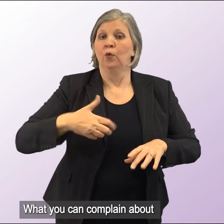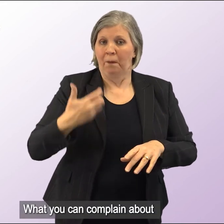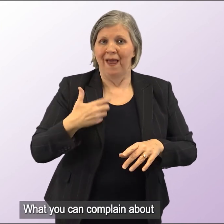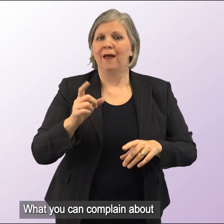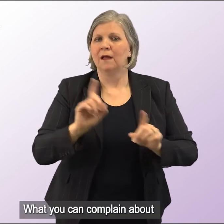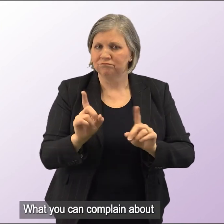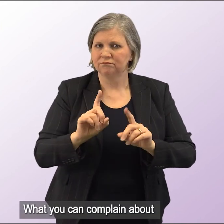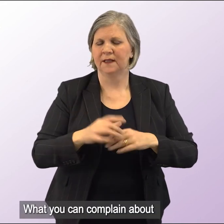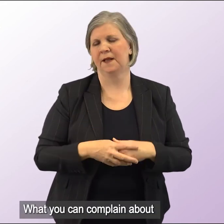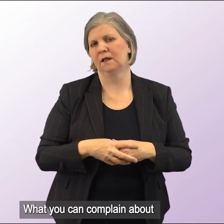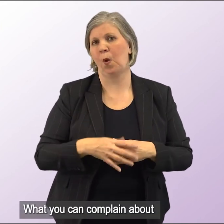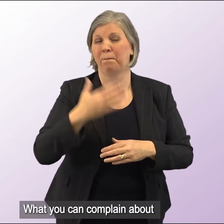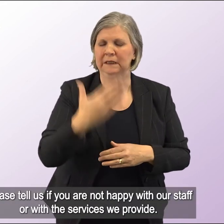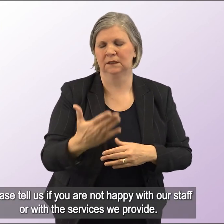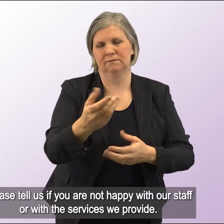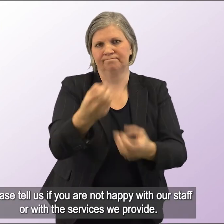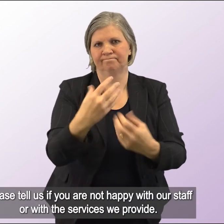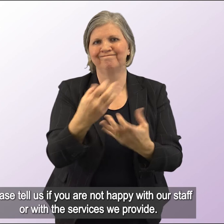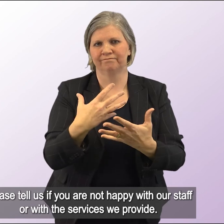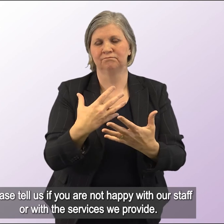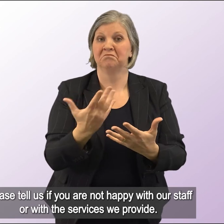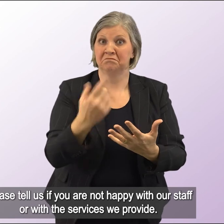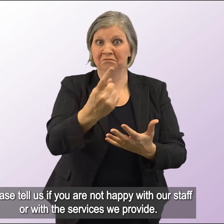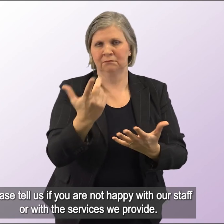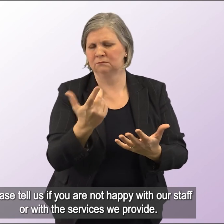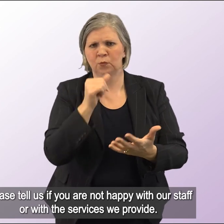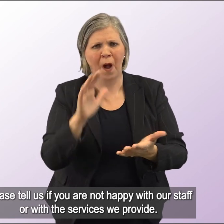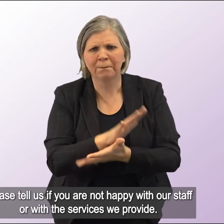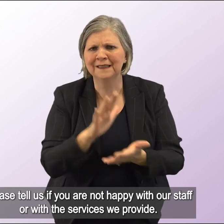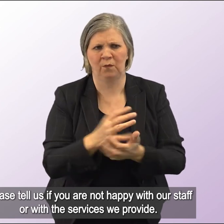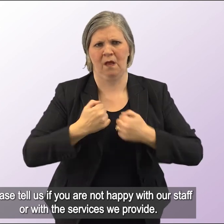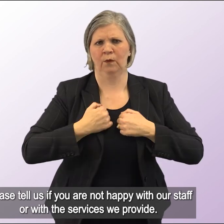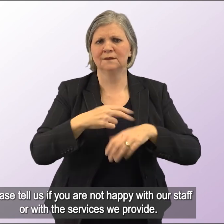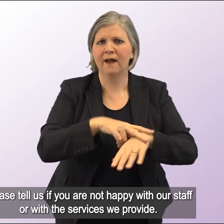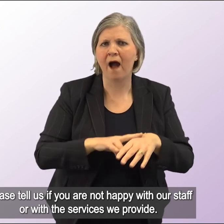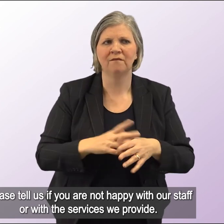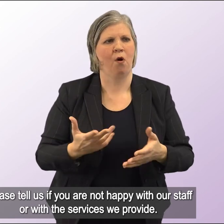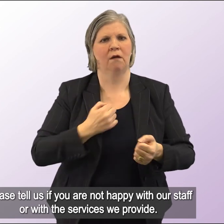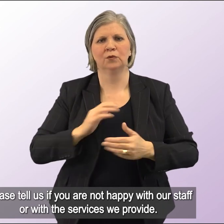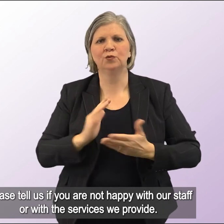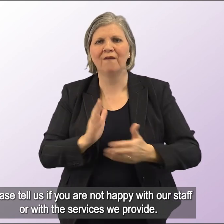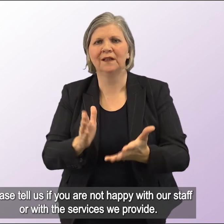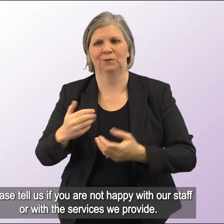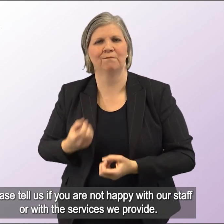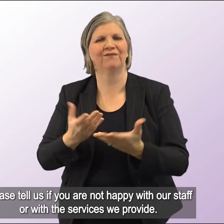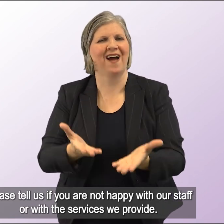What you can complain about Please tell us if you are not happy with our staff or with the services we provide